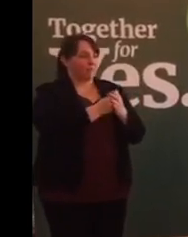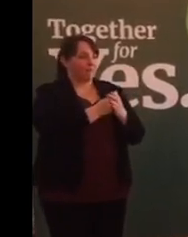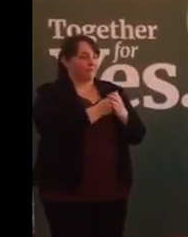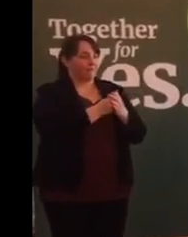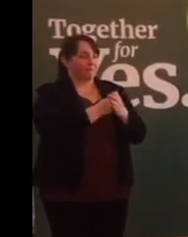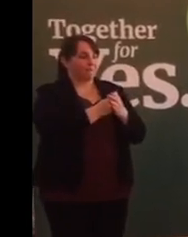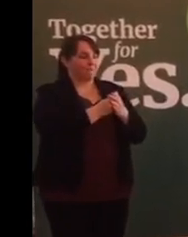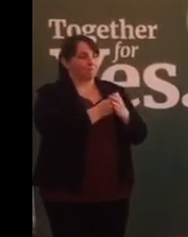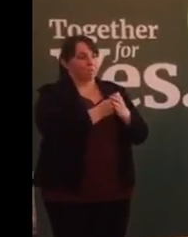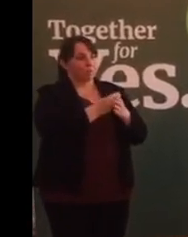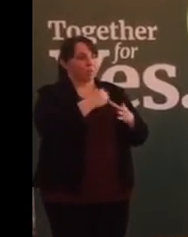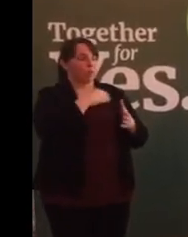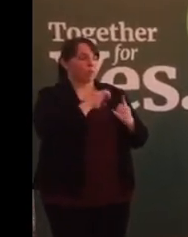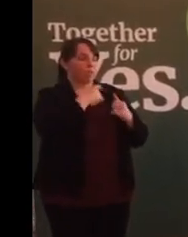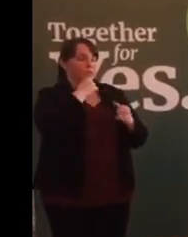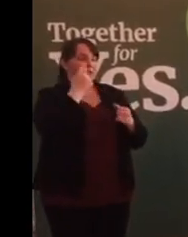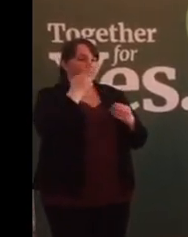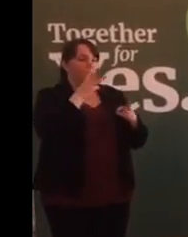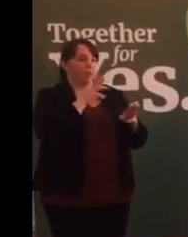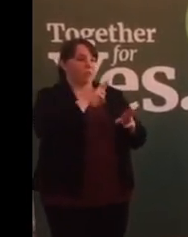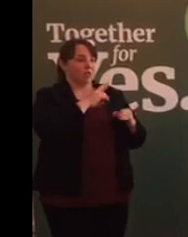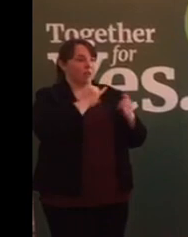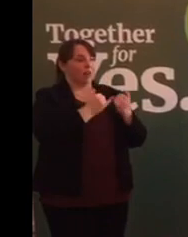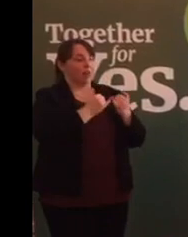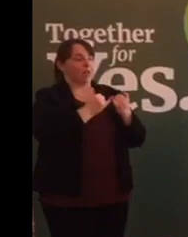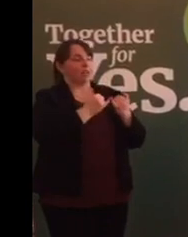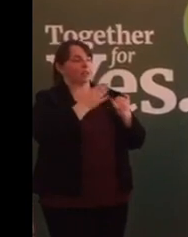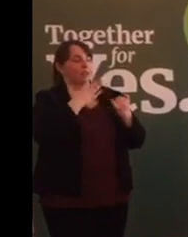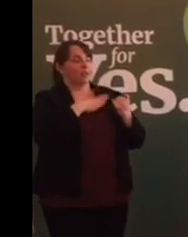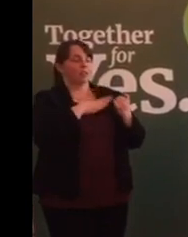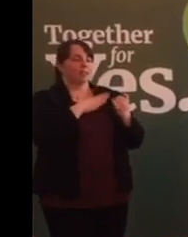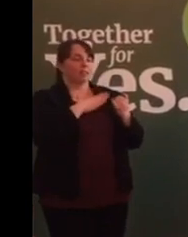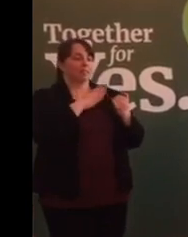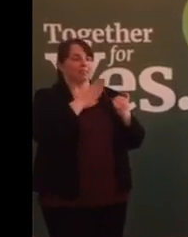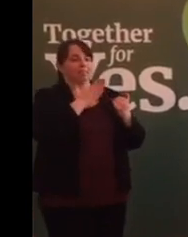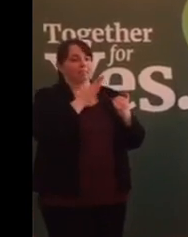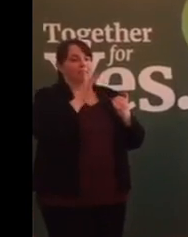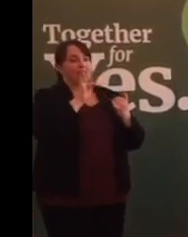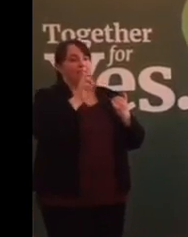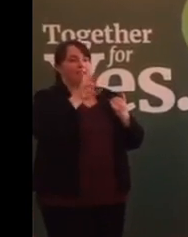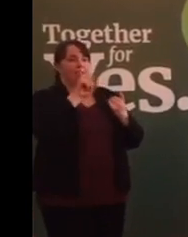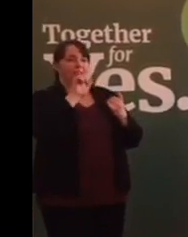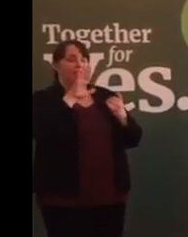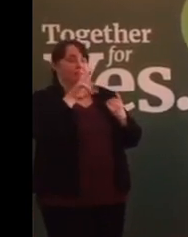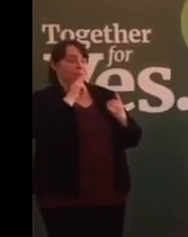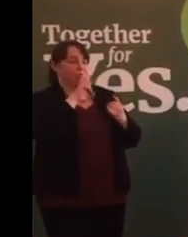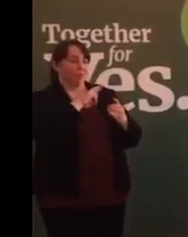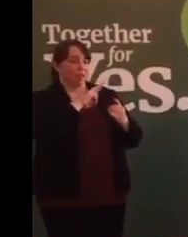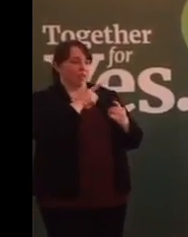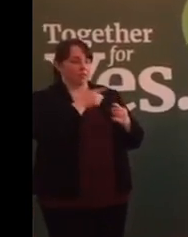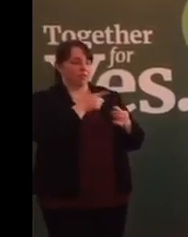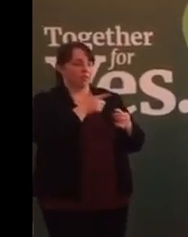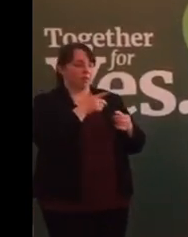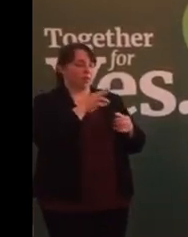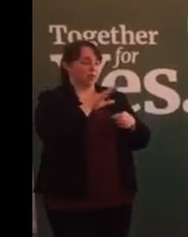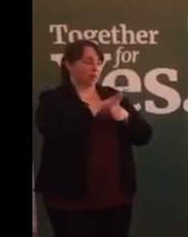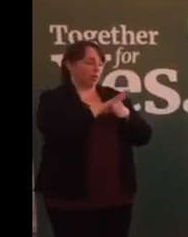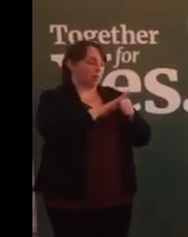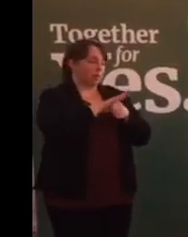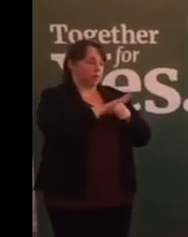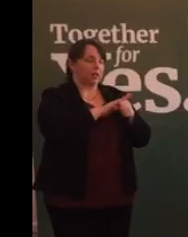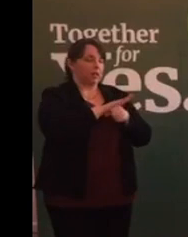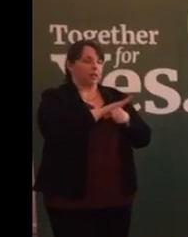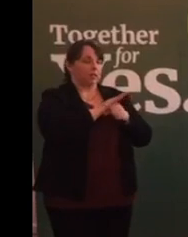to put it nicely, it is a fairytale, or to put it more crudely, it is utter hypocrisy to believe that this is not